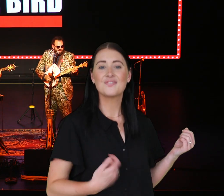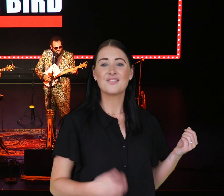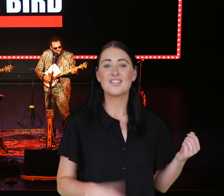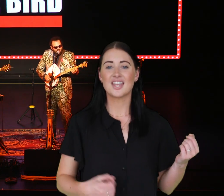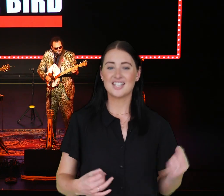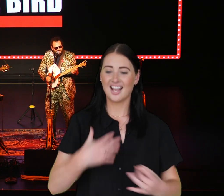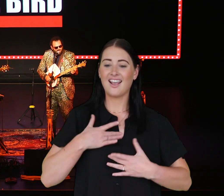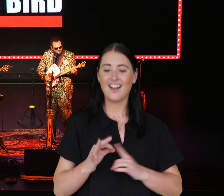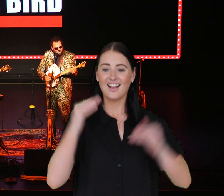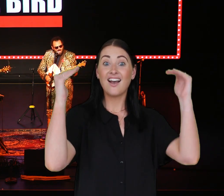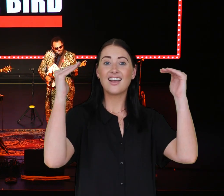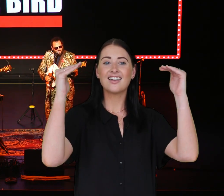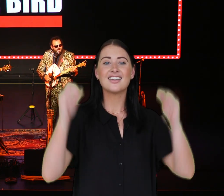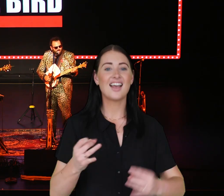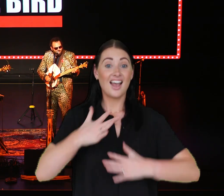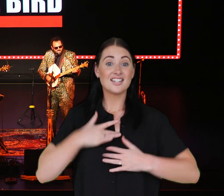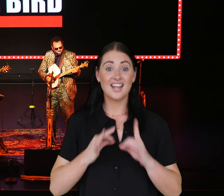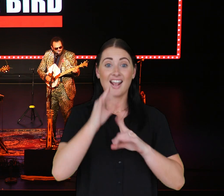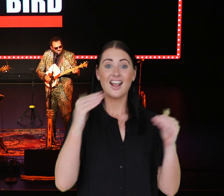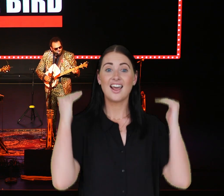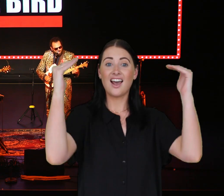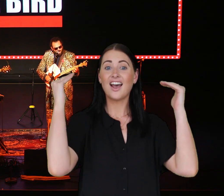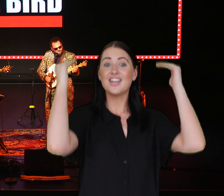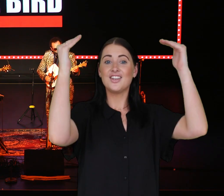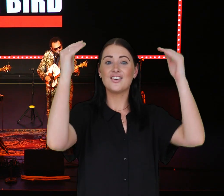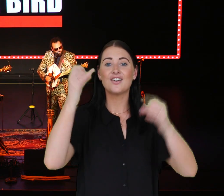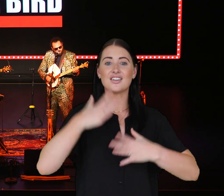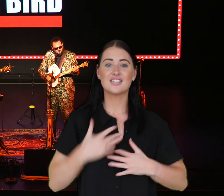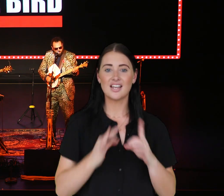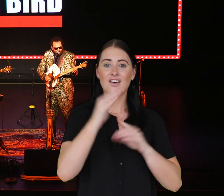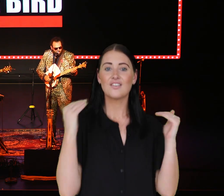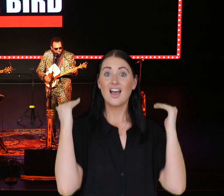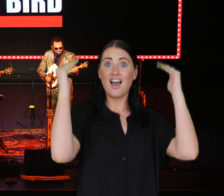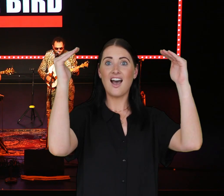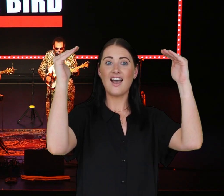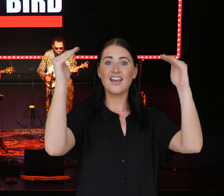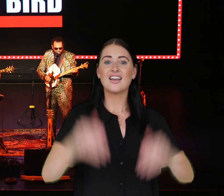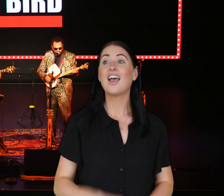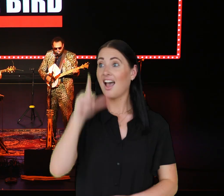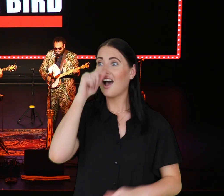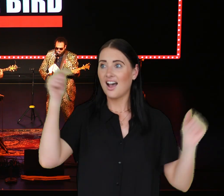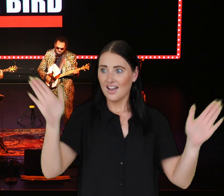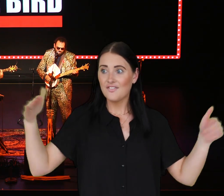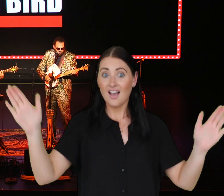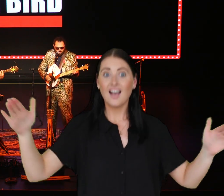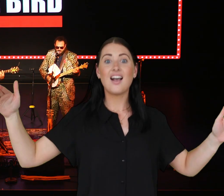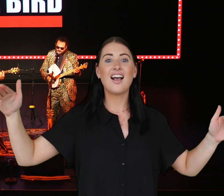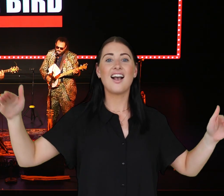Taking it high, taking it higher, taking it high! As high as we can fly!